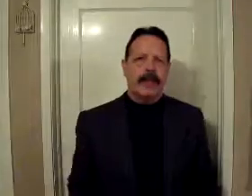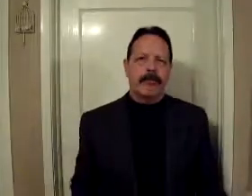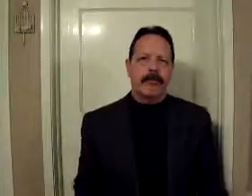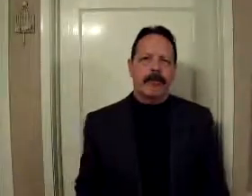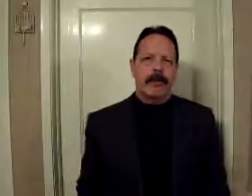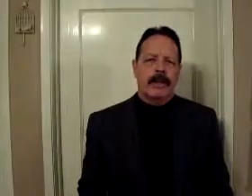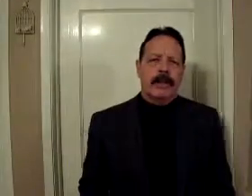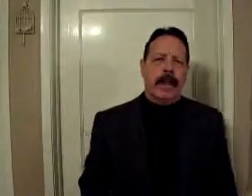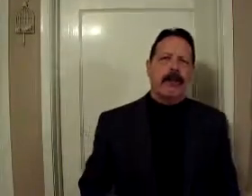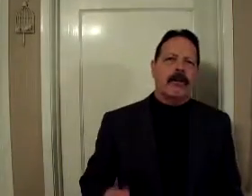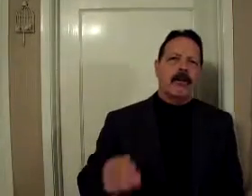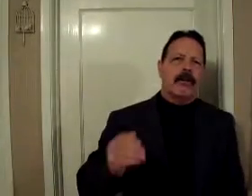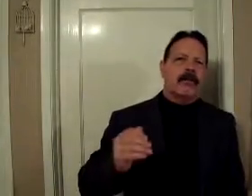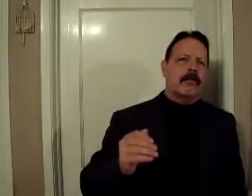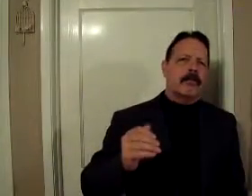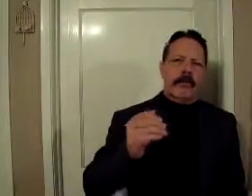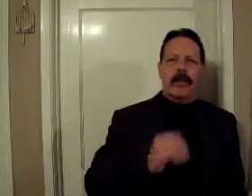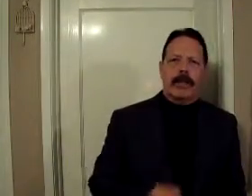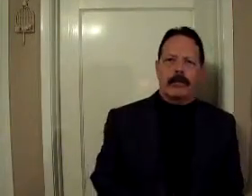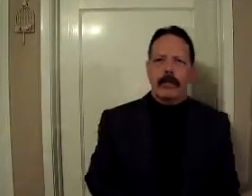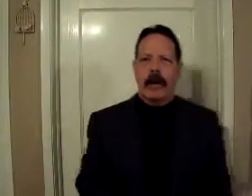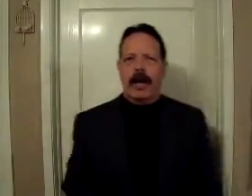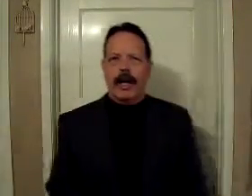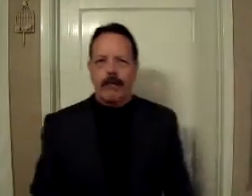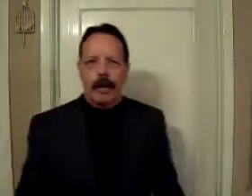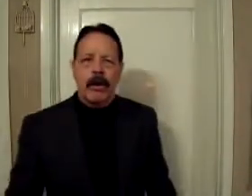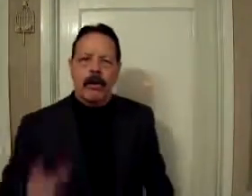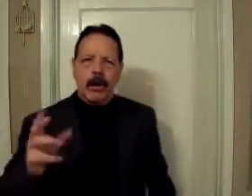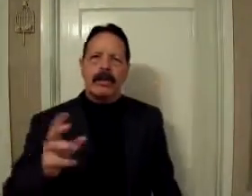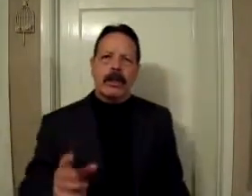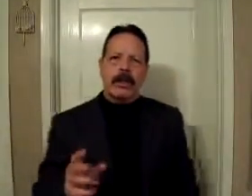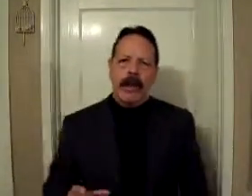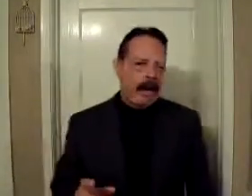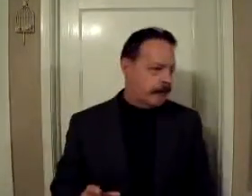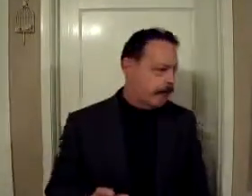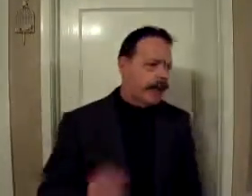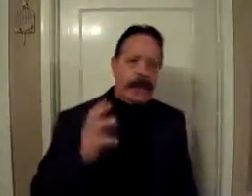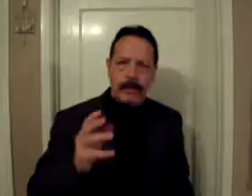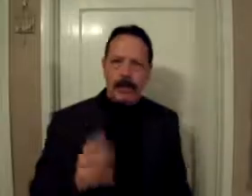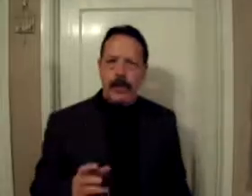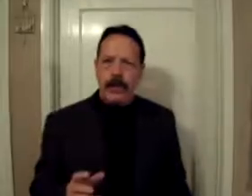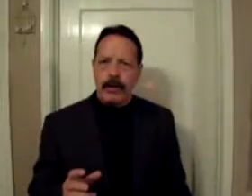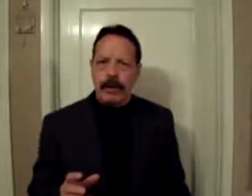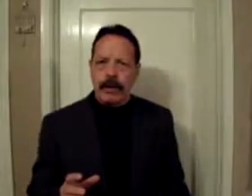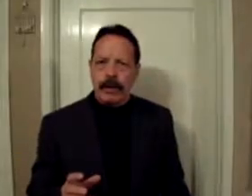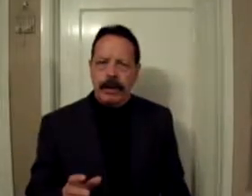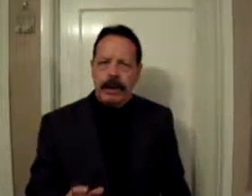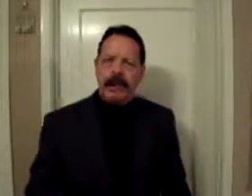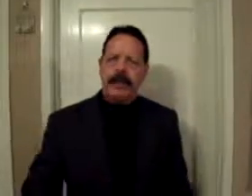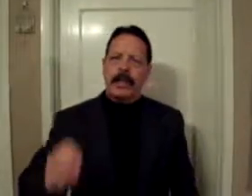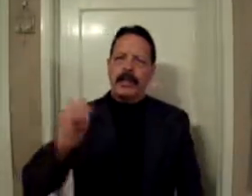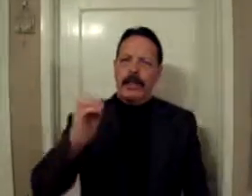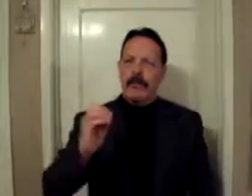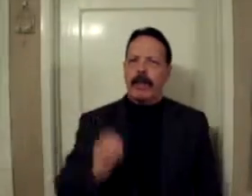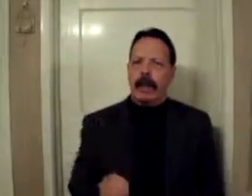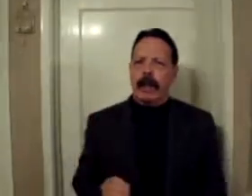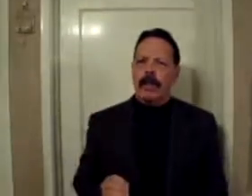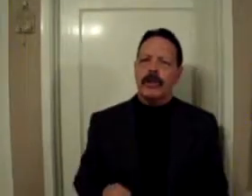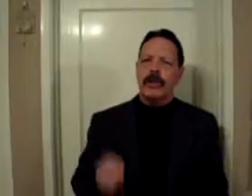Him. Now, Peter has been talking about what's going to be happening in the future. And he says, in regards to